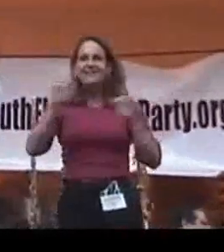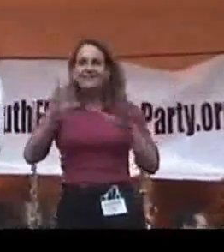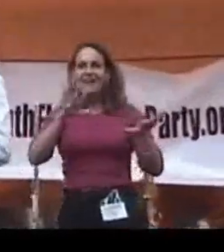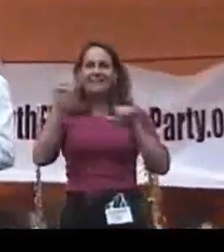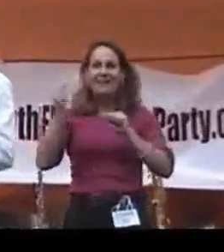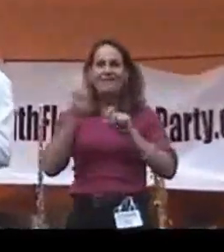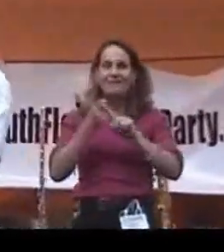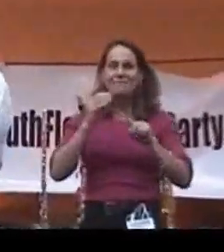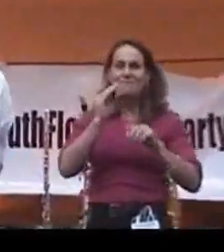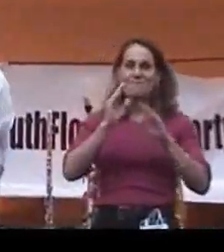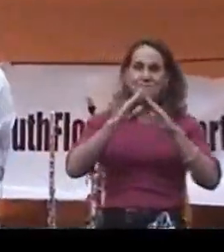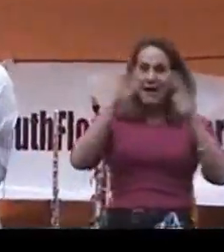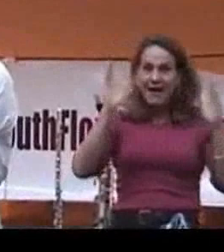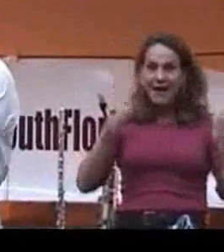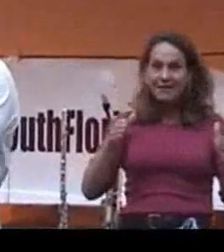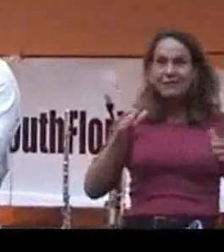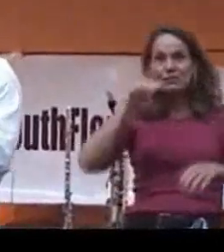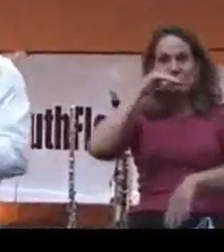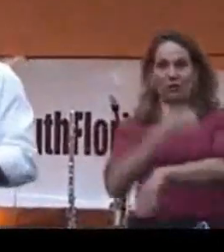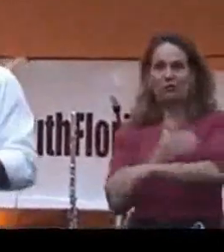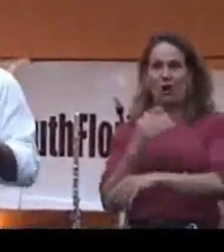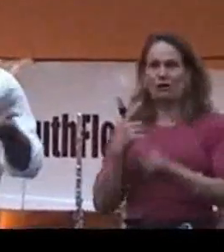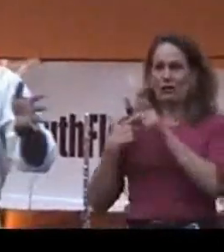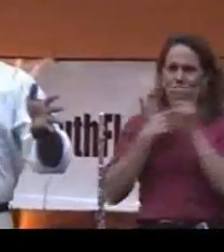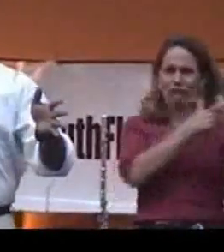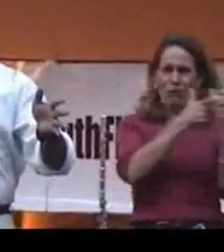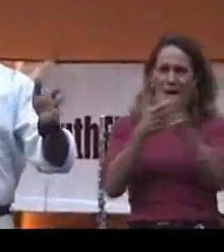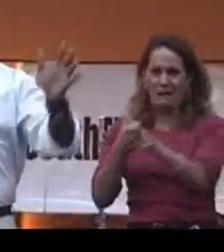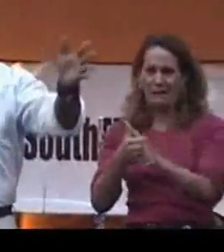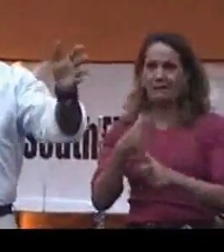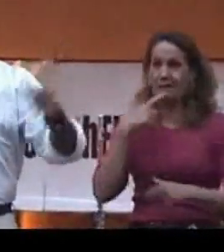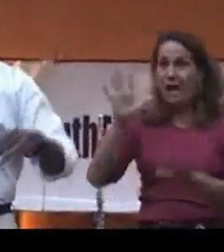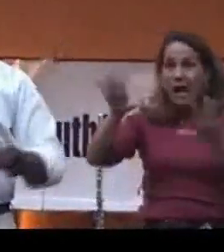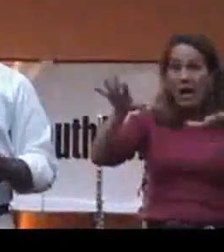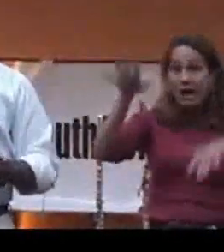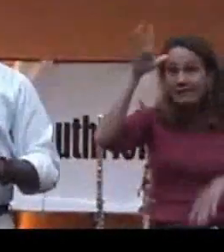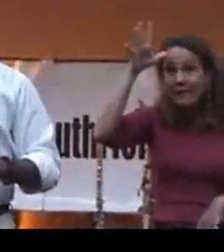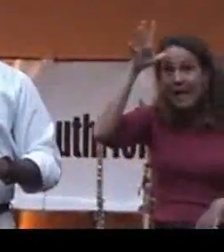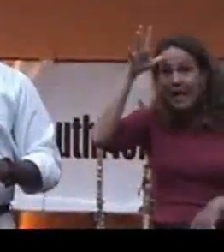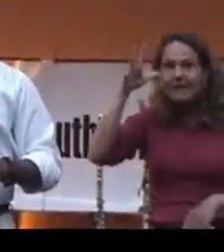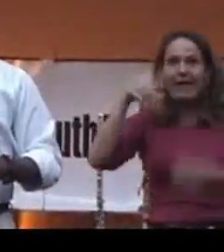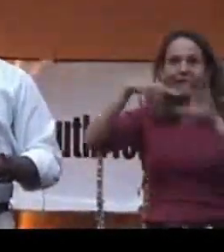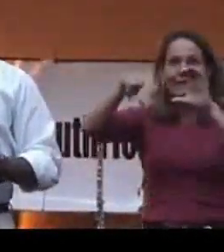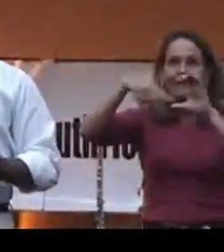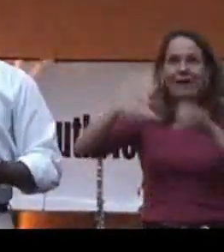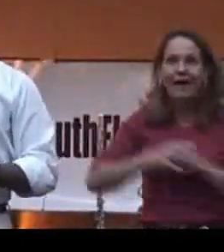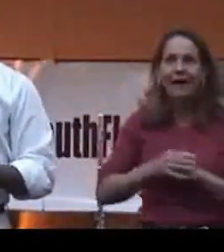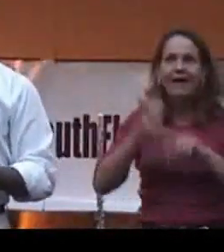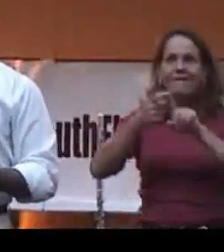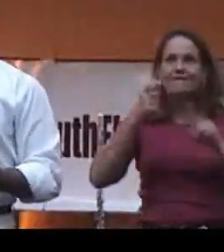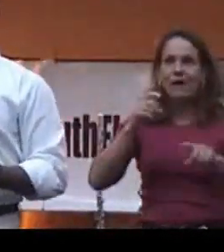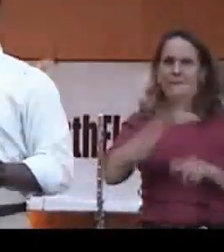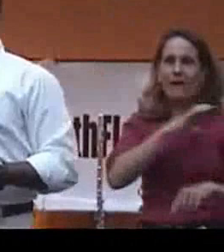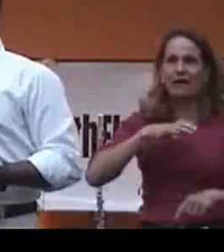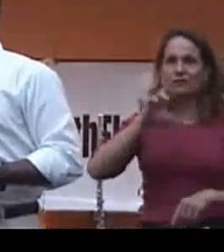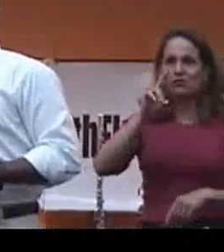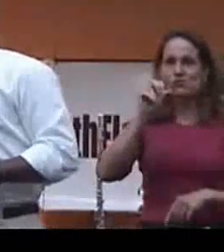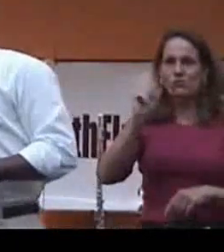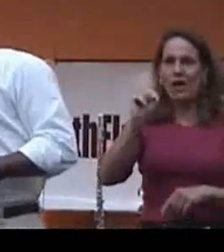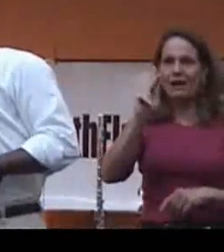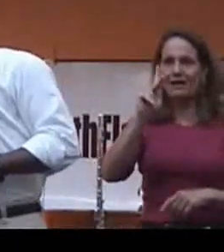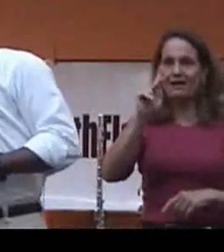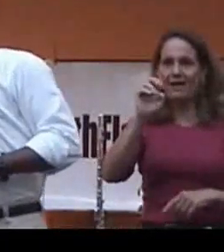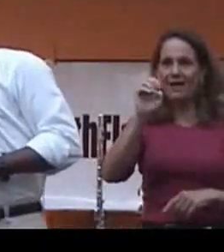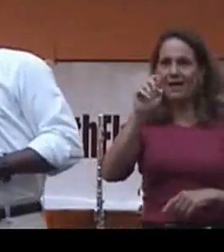to leave from my house, my daughter came running out and she said that, Dad, you got an email from Congressman Ron Klein.